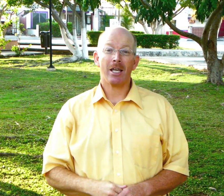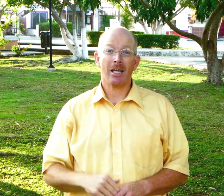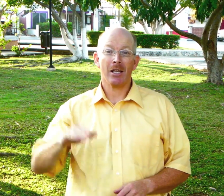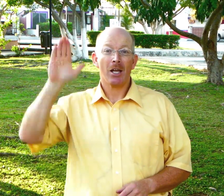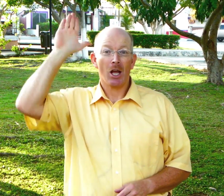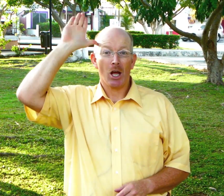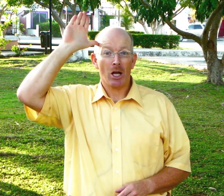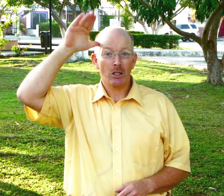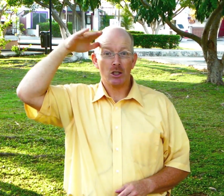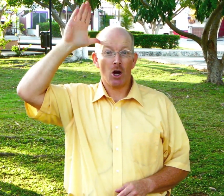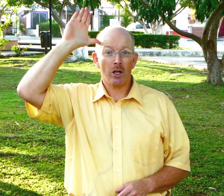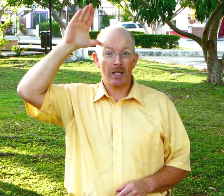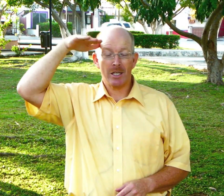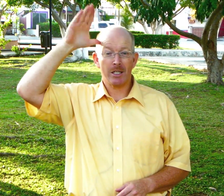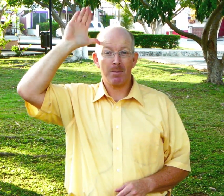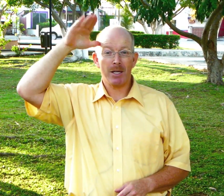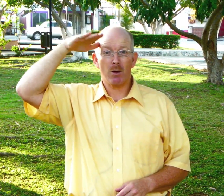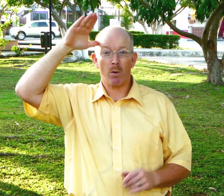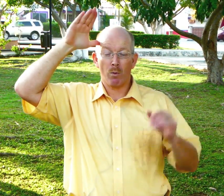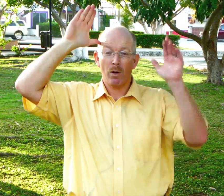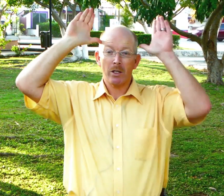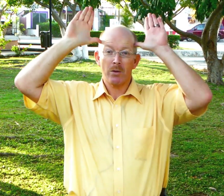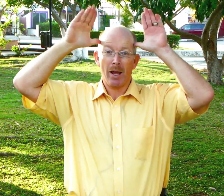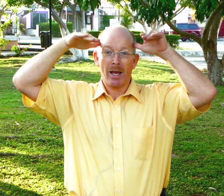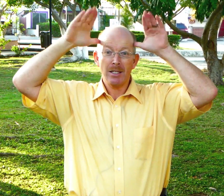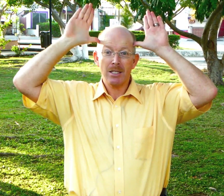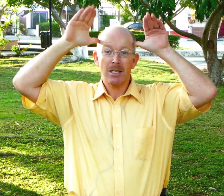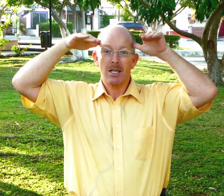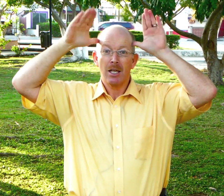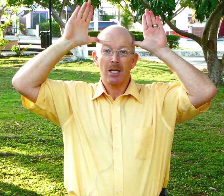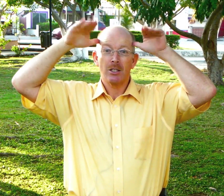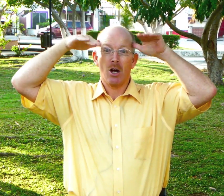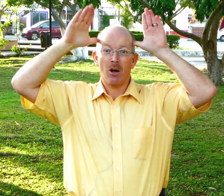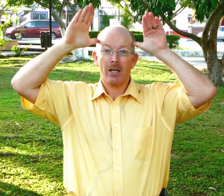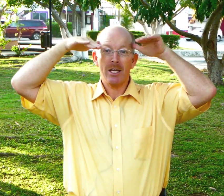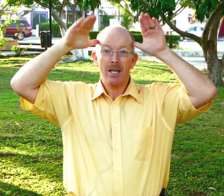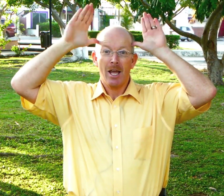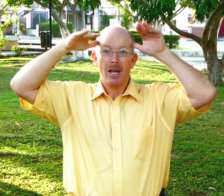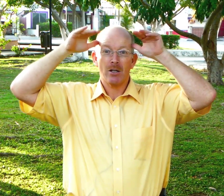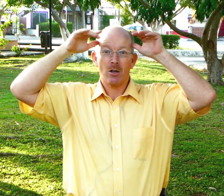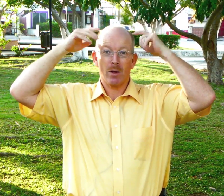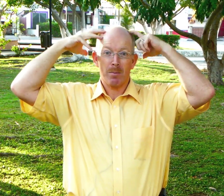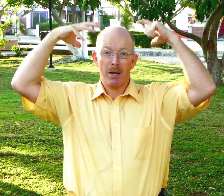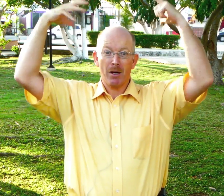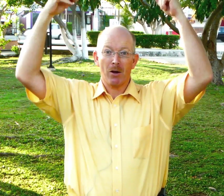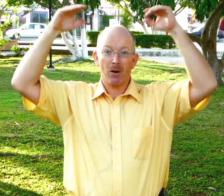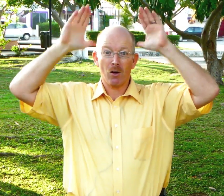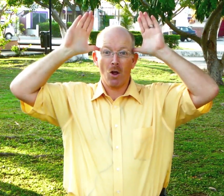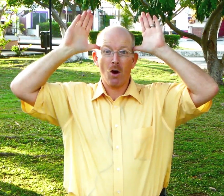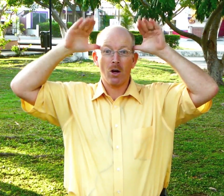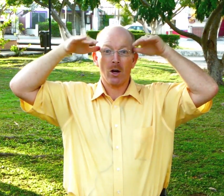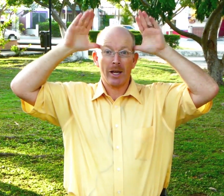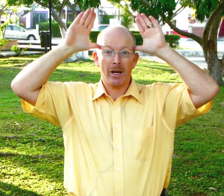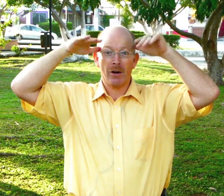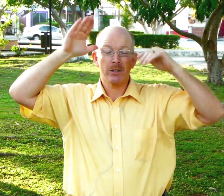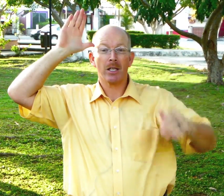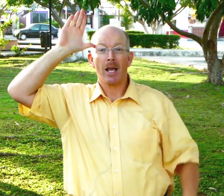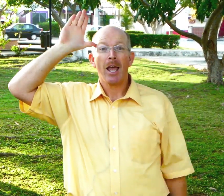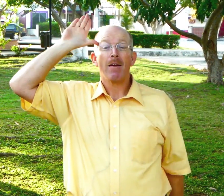donkey this can be done with one or two hands donkey and you're showing the bigger longer ears if you